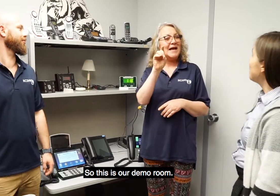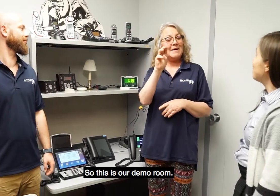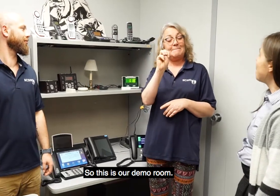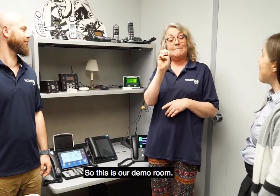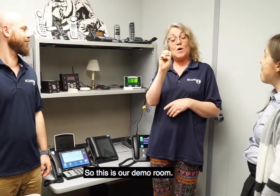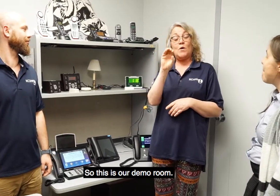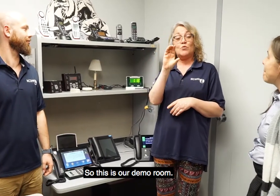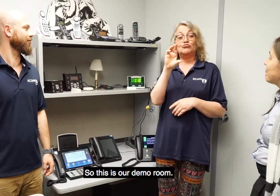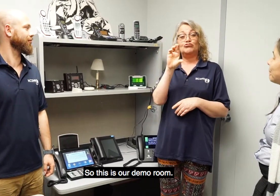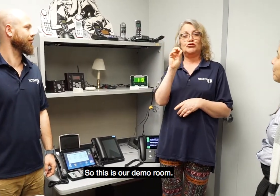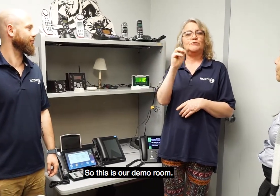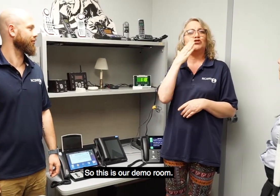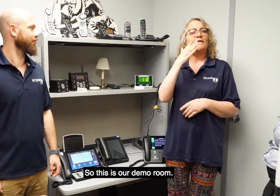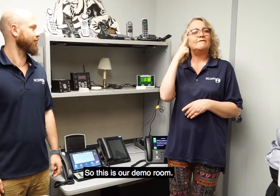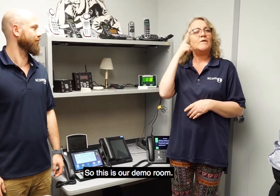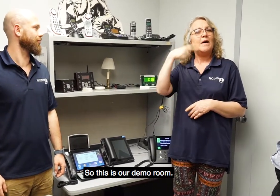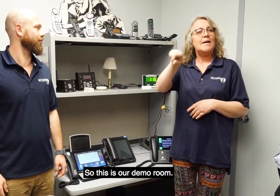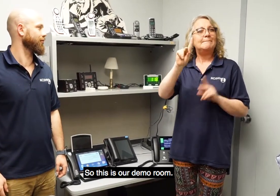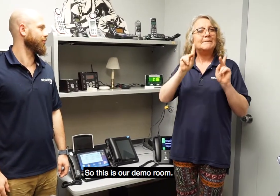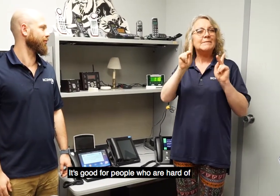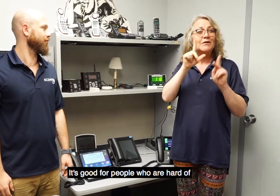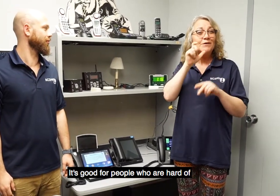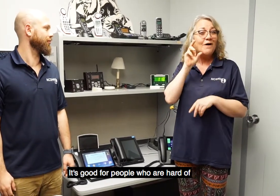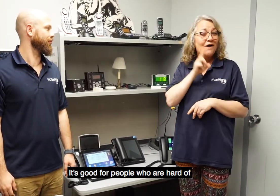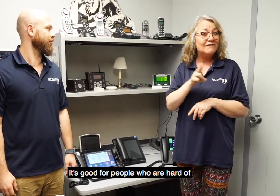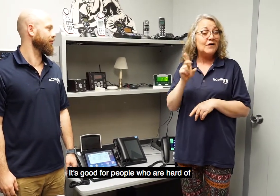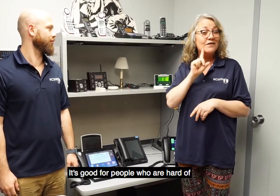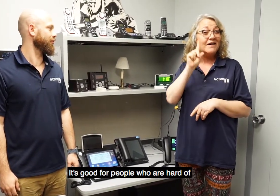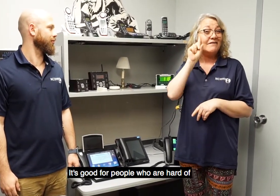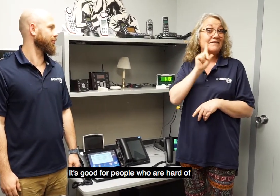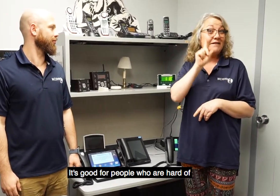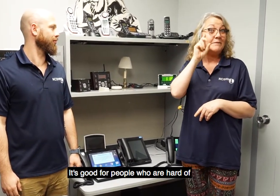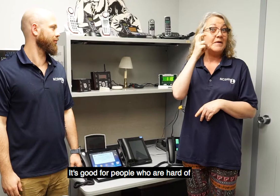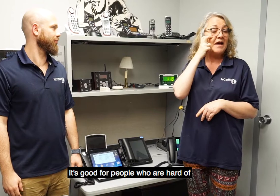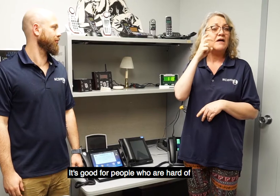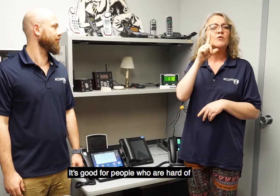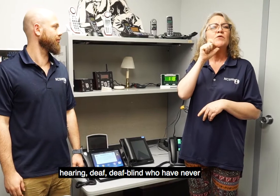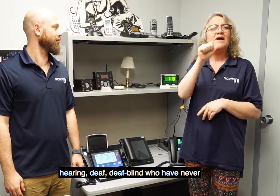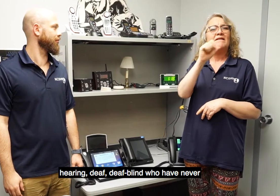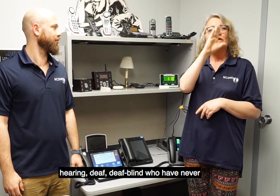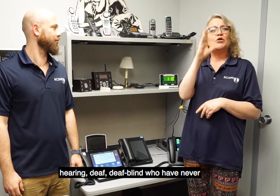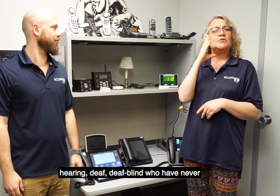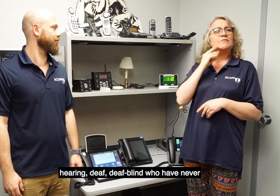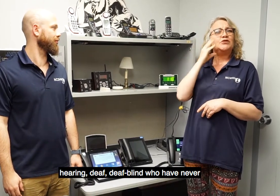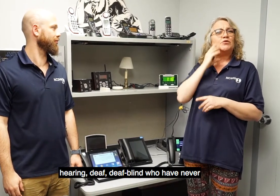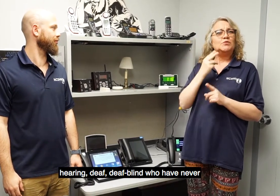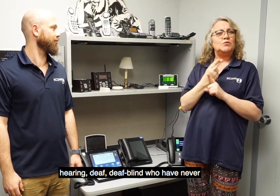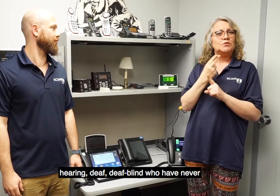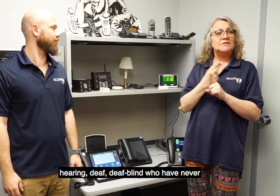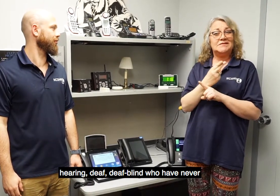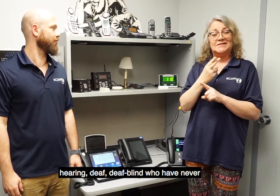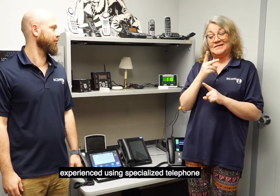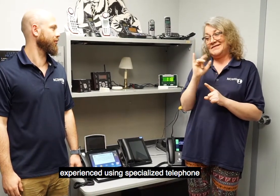So this is our demo room. It's good for people who are hard of hearing, deaf, deafblind, who have never experienced